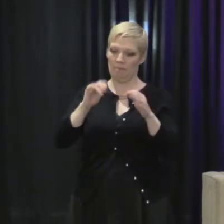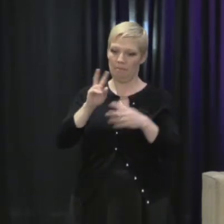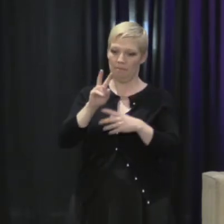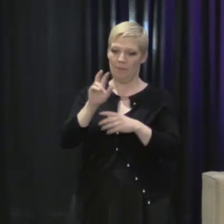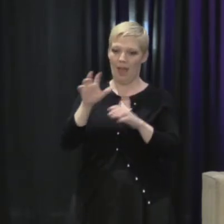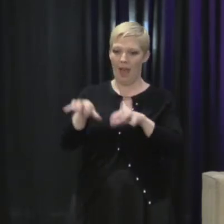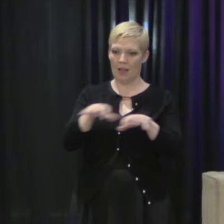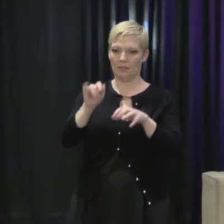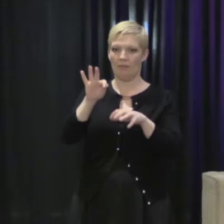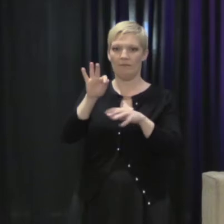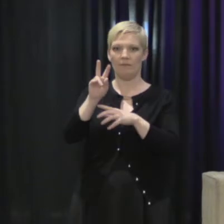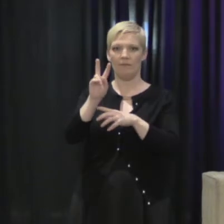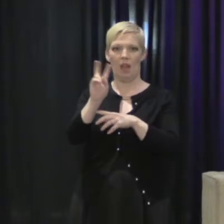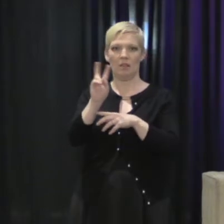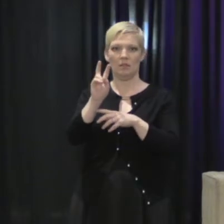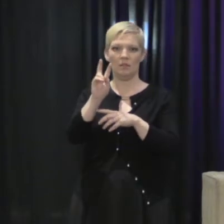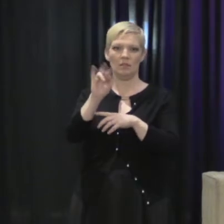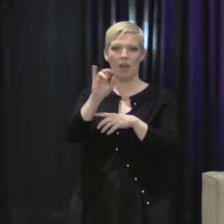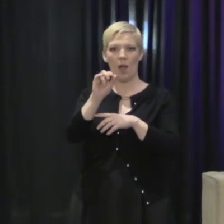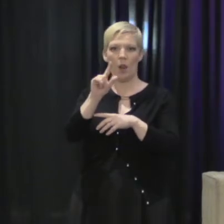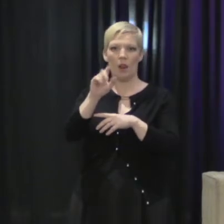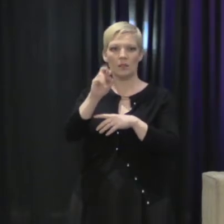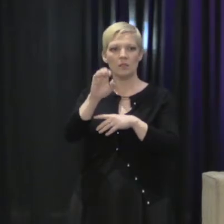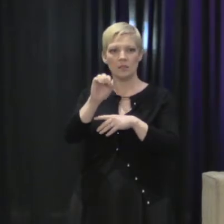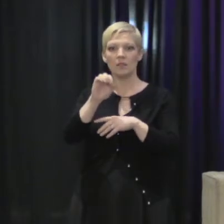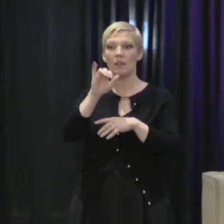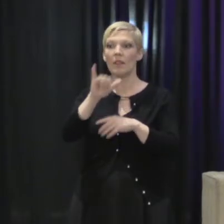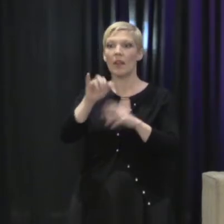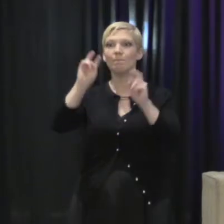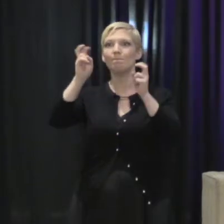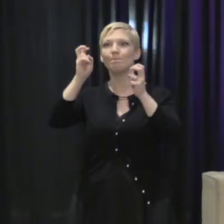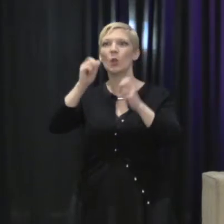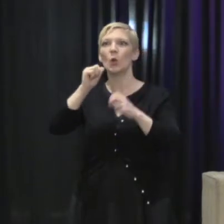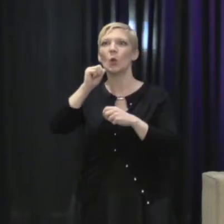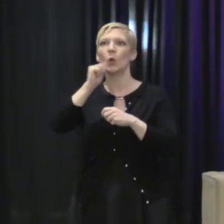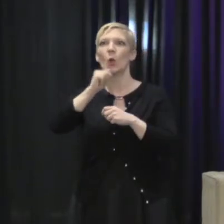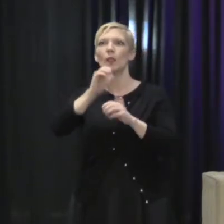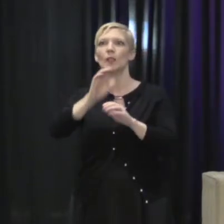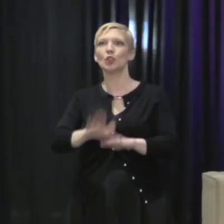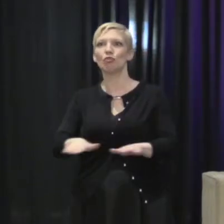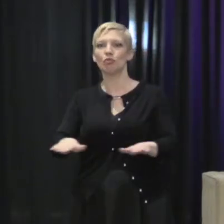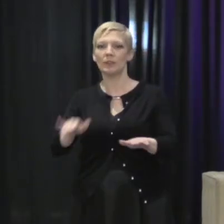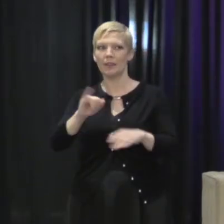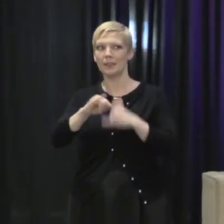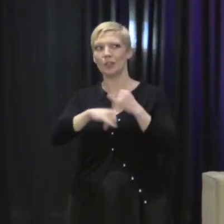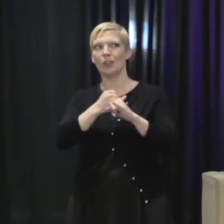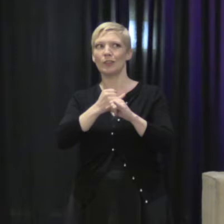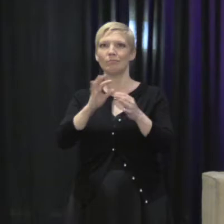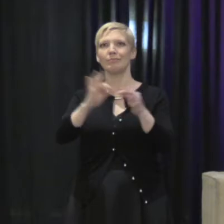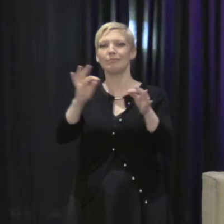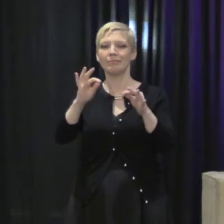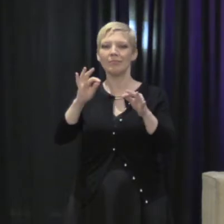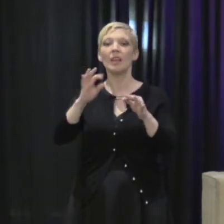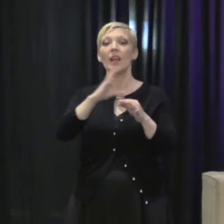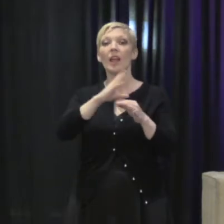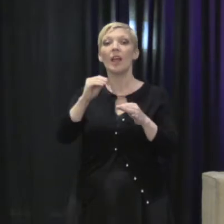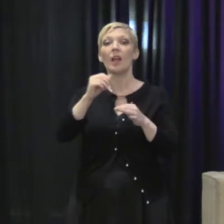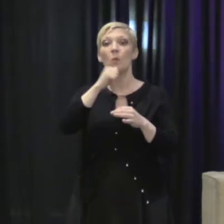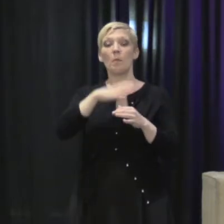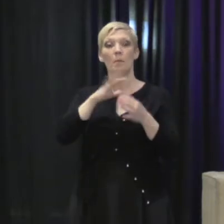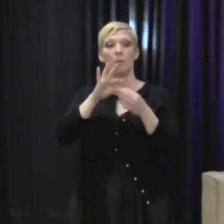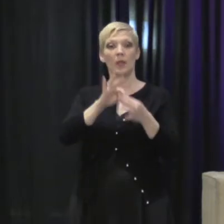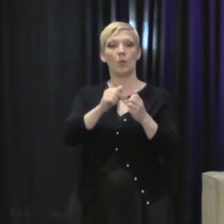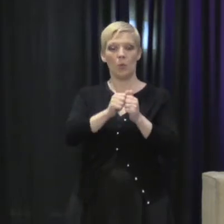Amongst these are girl children. That's the international speak, of course, for girls. Or women pertaining to ethnic,